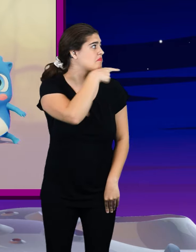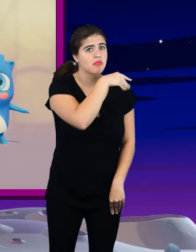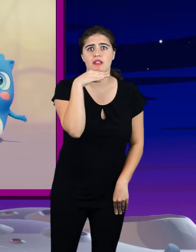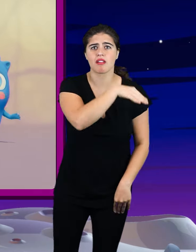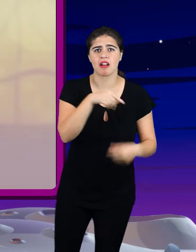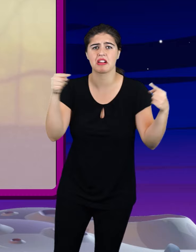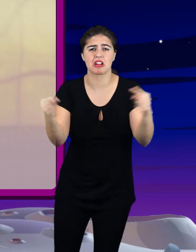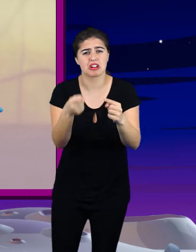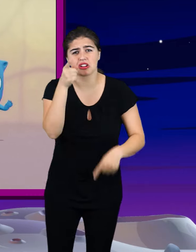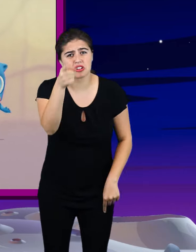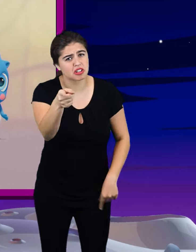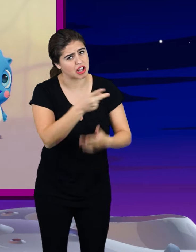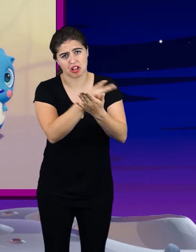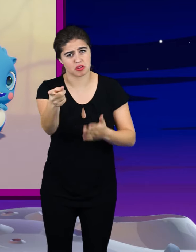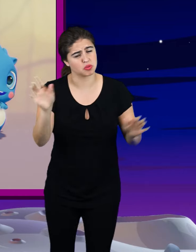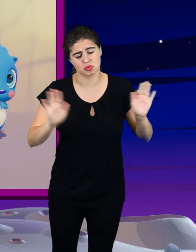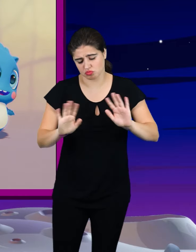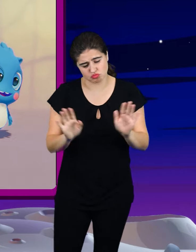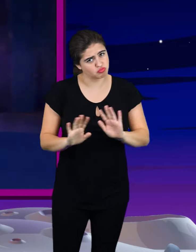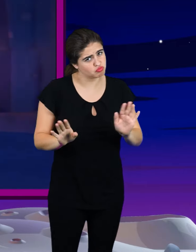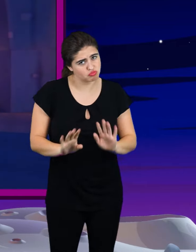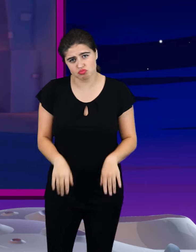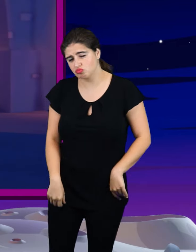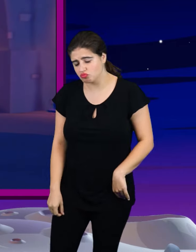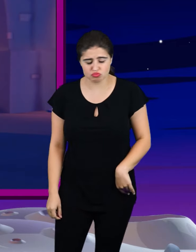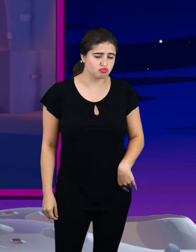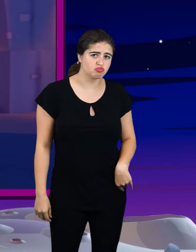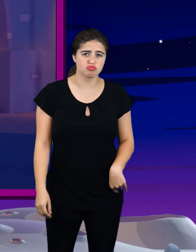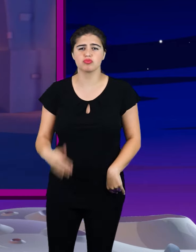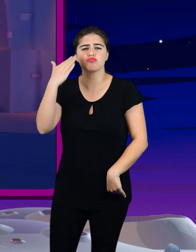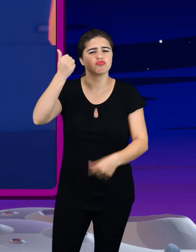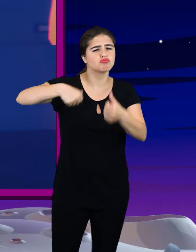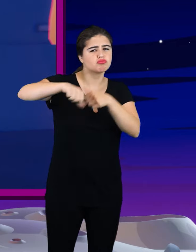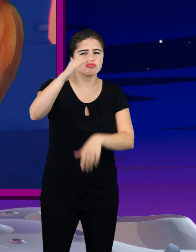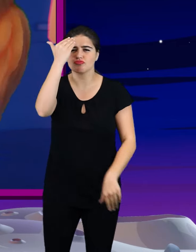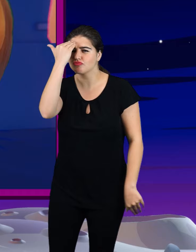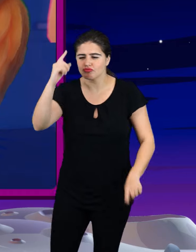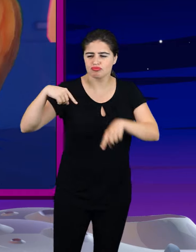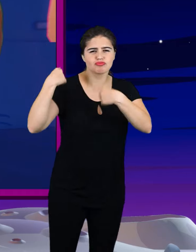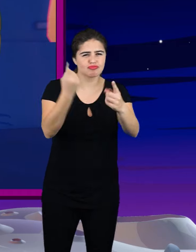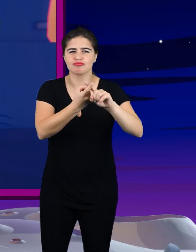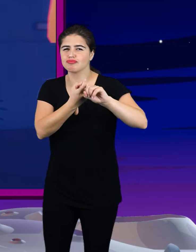light I can fail you We've known each other For so long